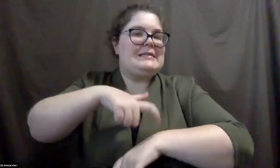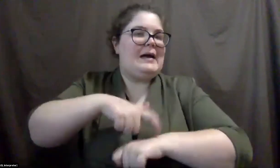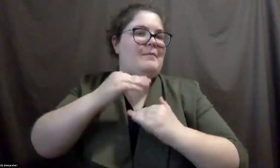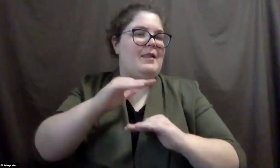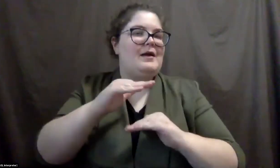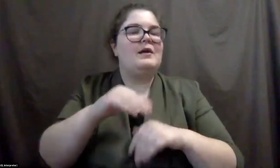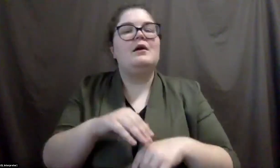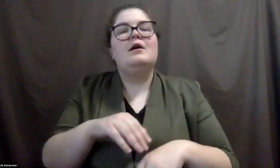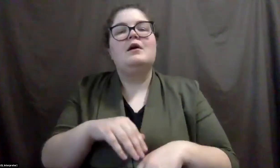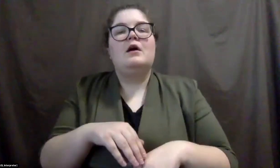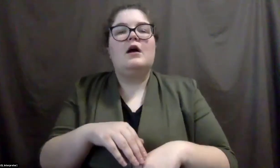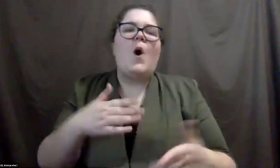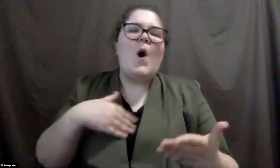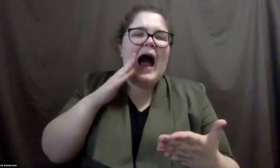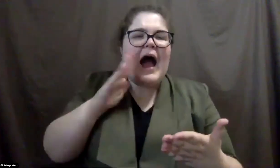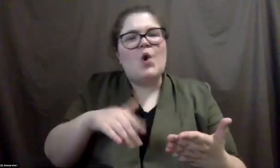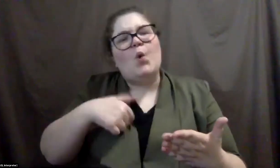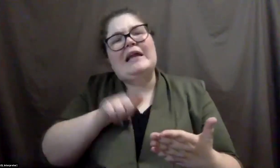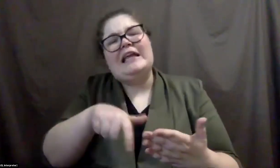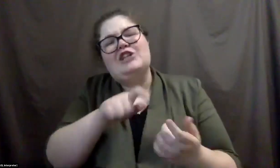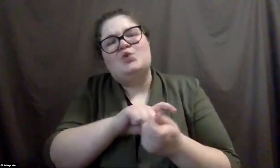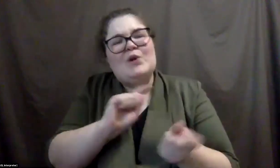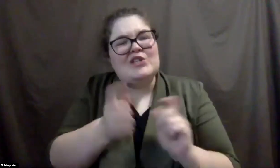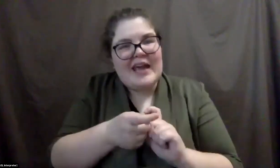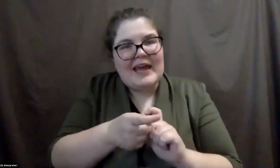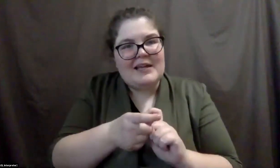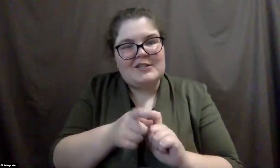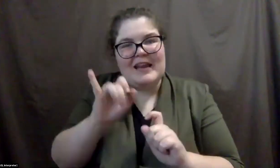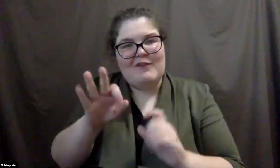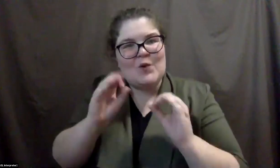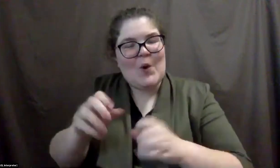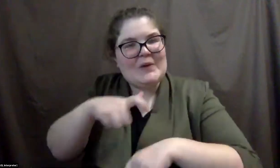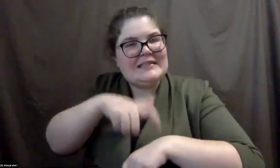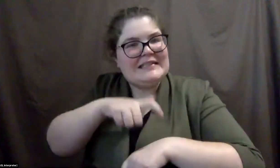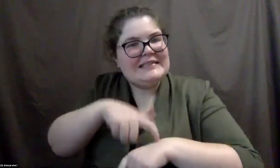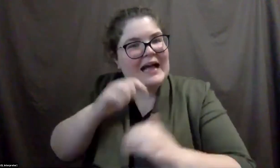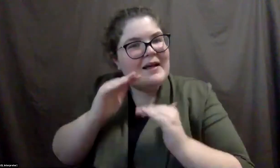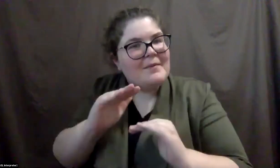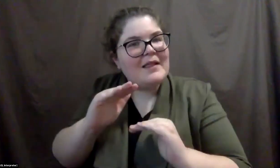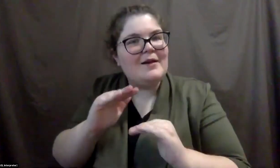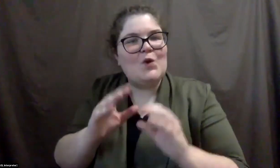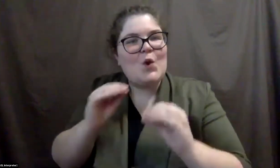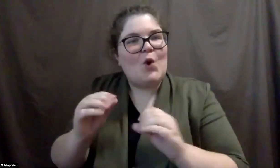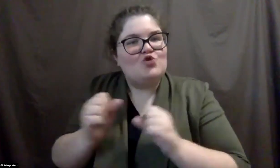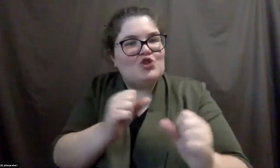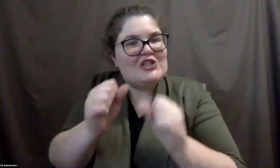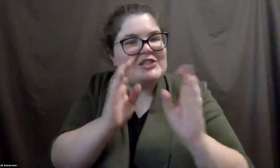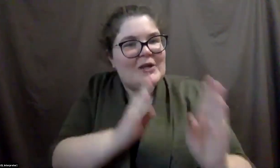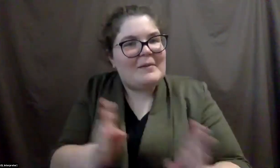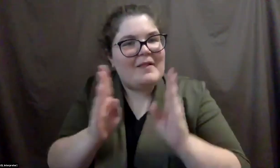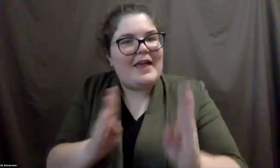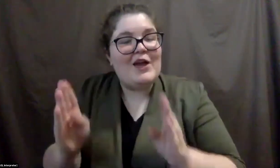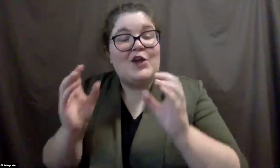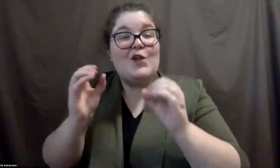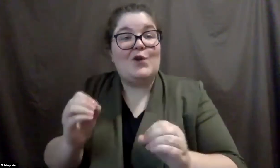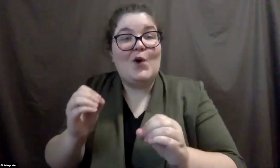to say, oh yeah, I know we need to change this, but if it's not actually in your strategic plan, if there isn't somebody who has